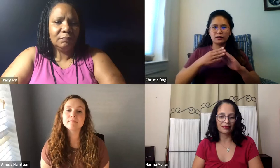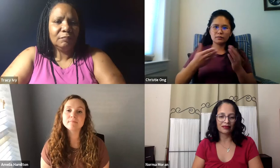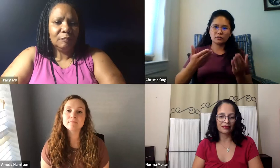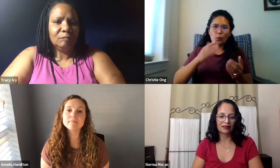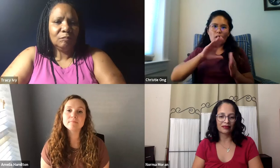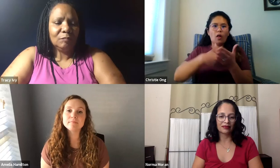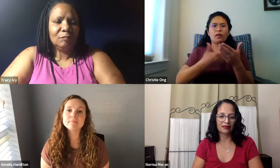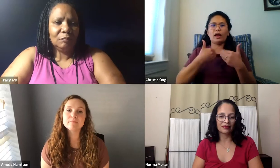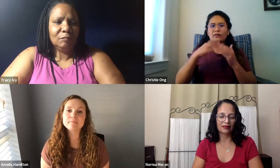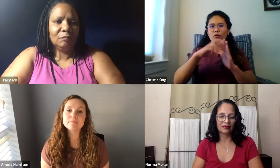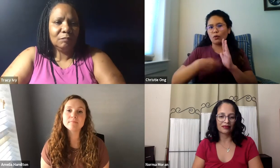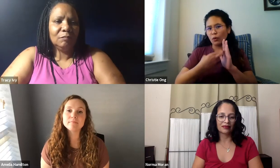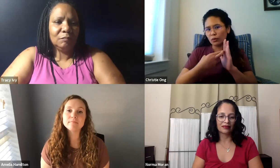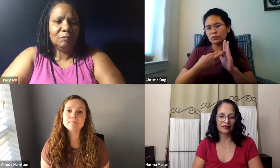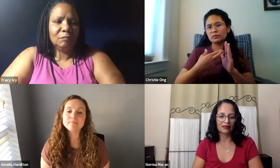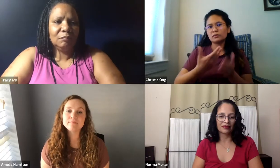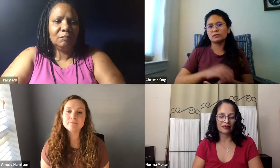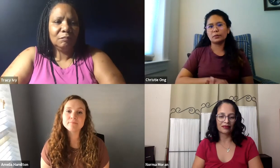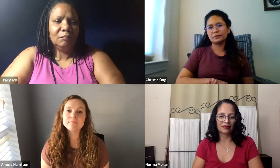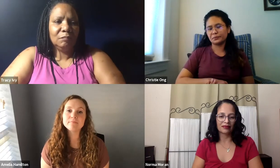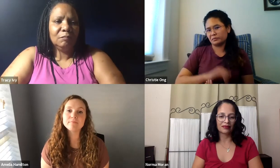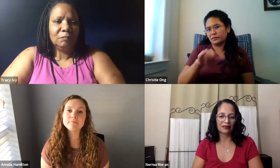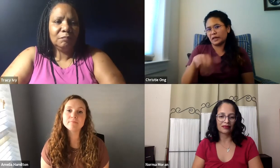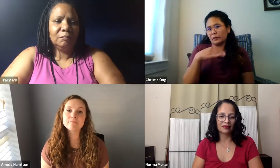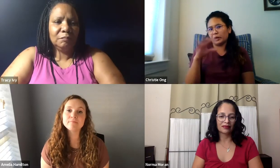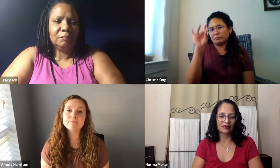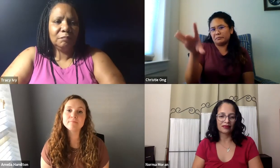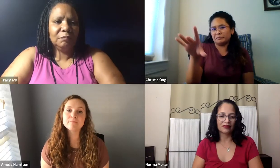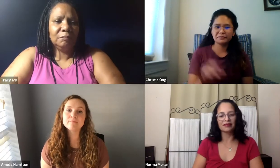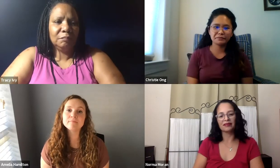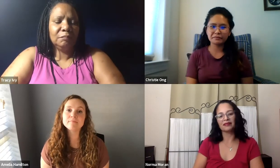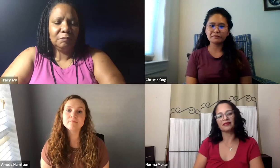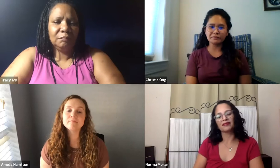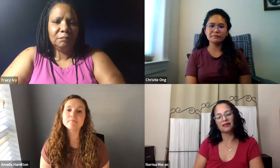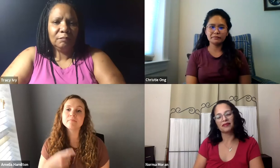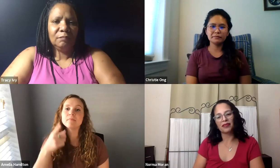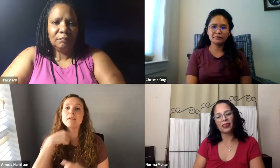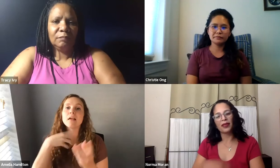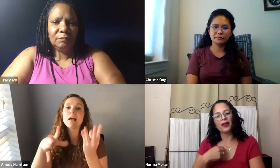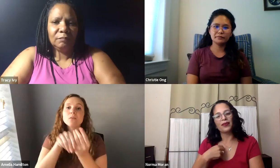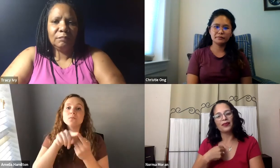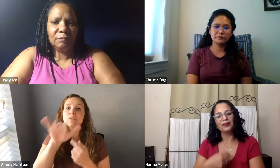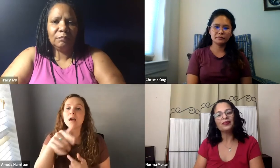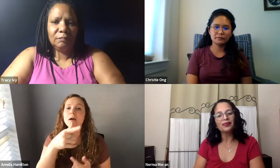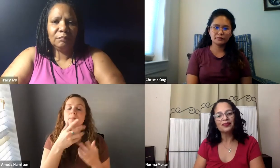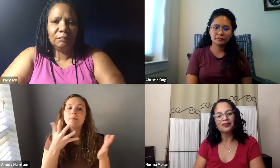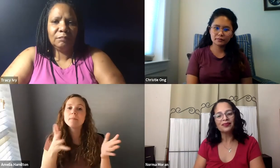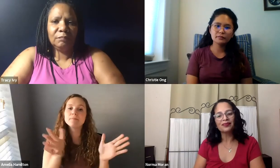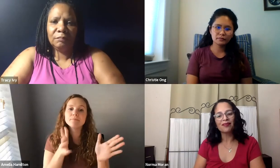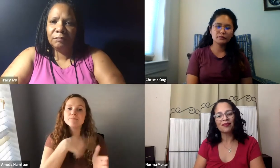I mean, you are the community and you all you each have a very important role. So I'm just going to put that out there for everybody else to add comments as